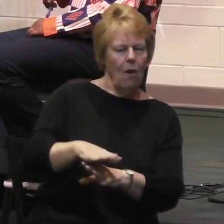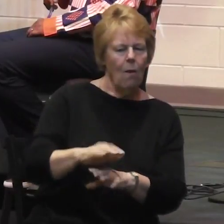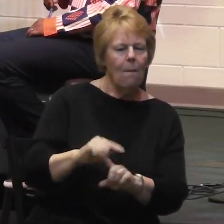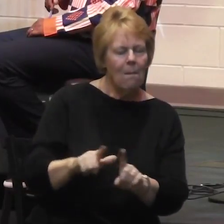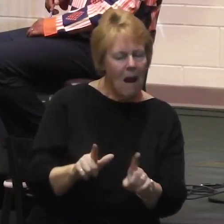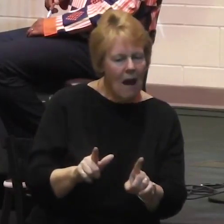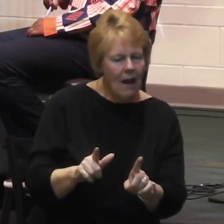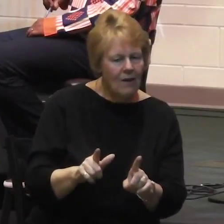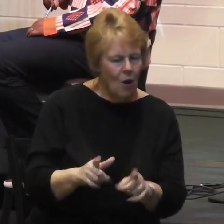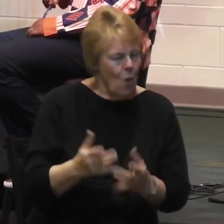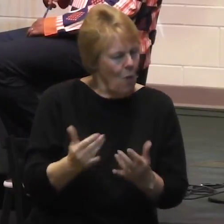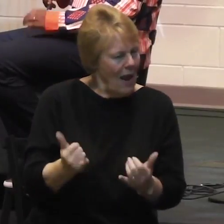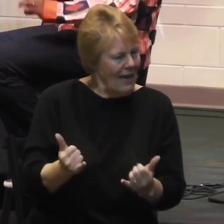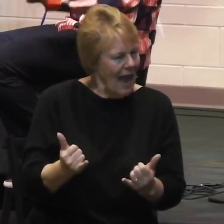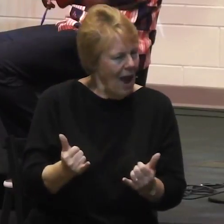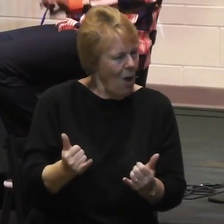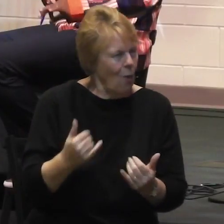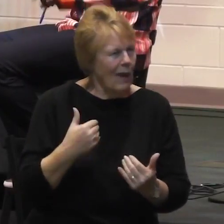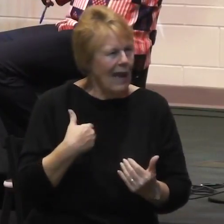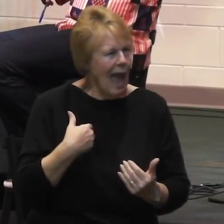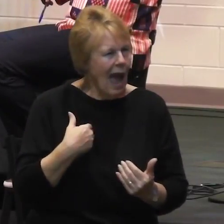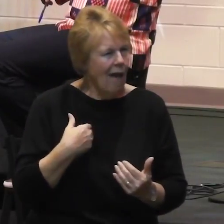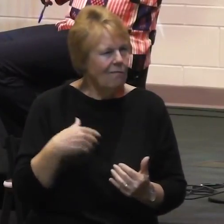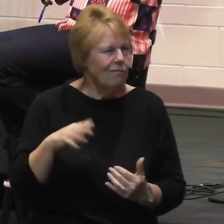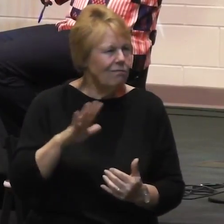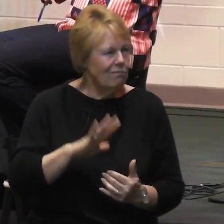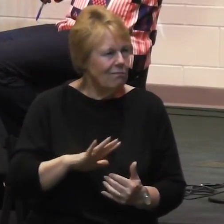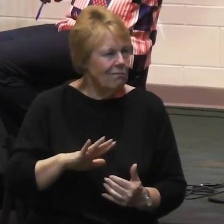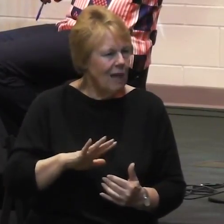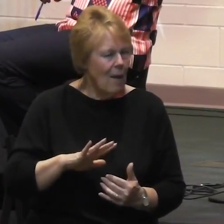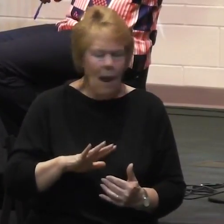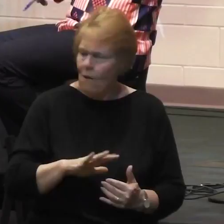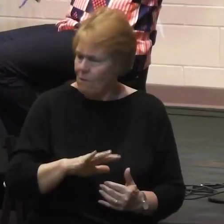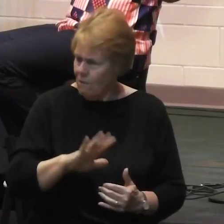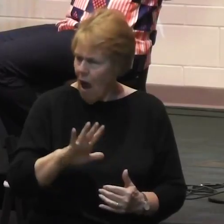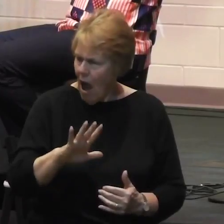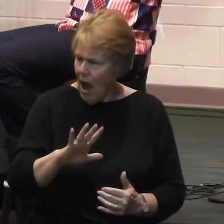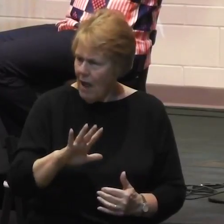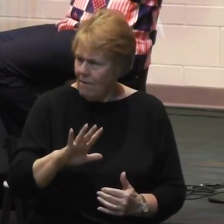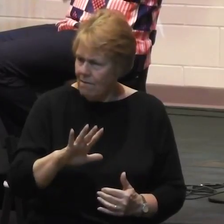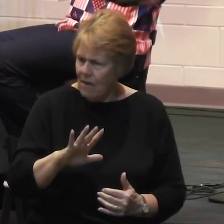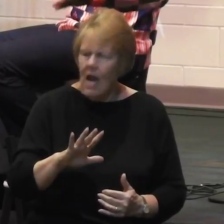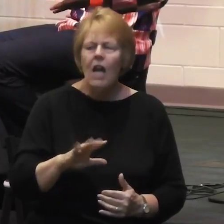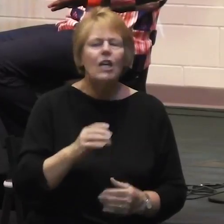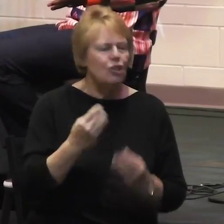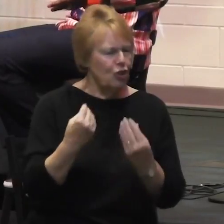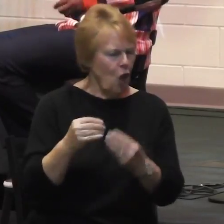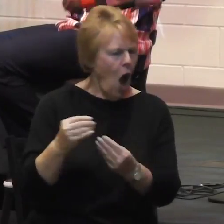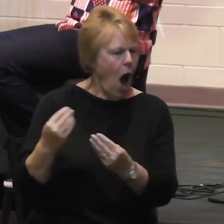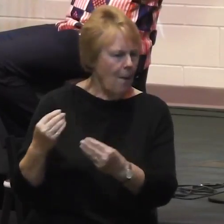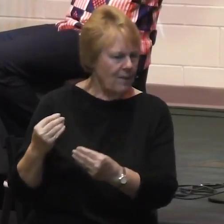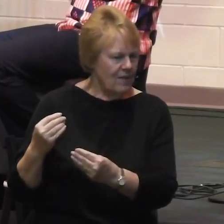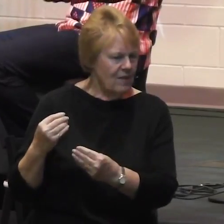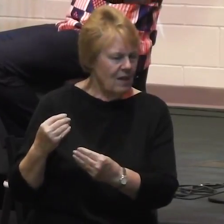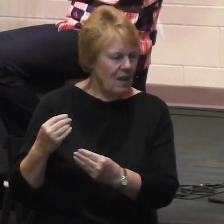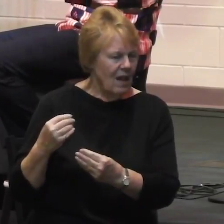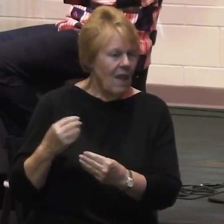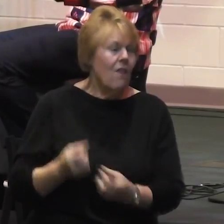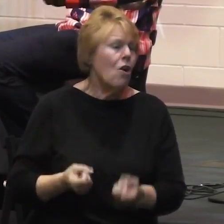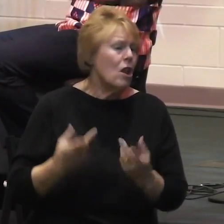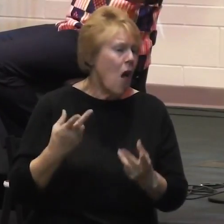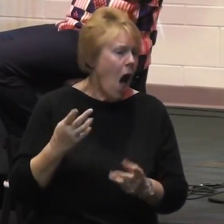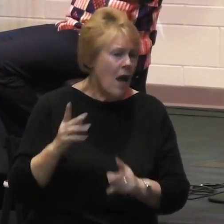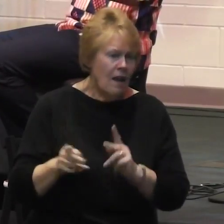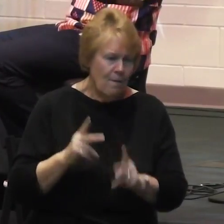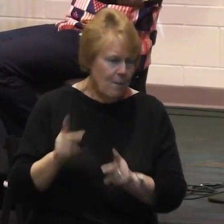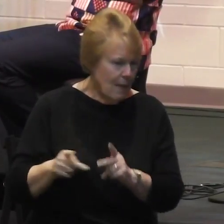I would say, 30 shops on the perimeter. Because it's a densely populated area. People are trying